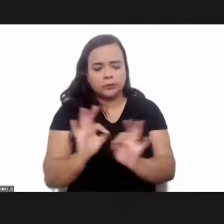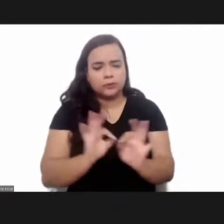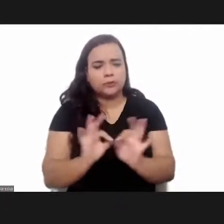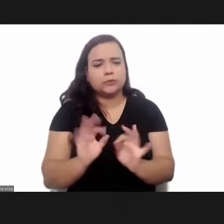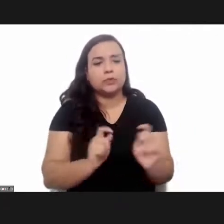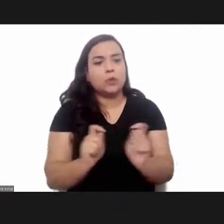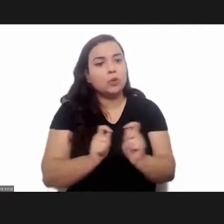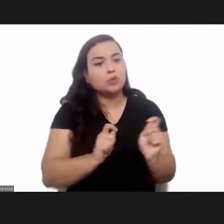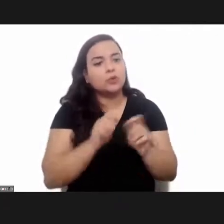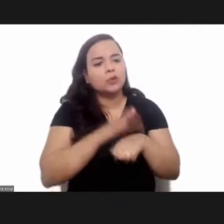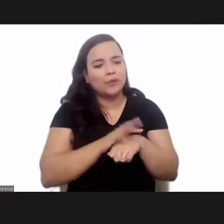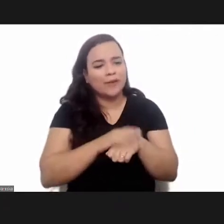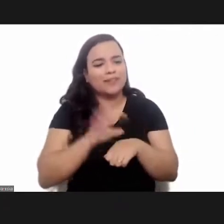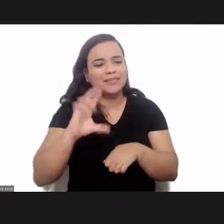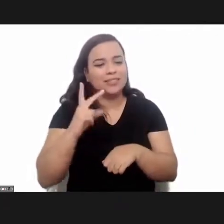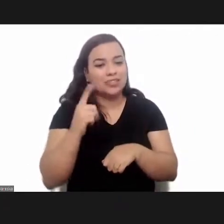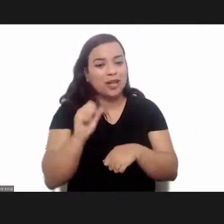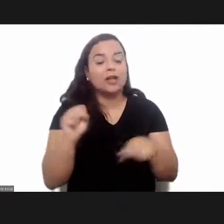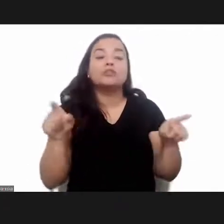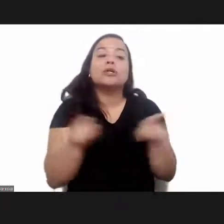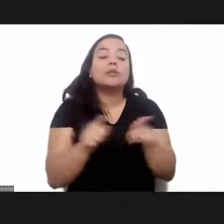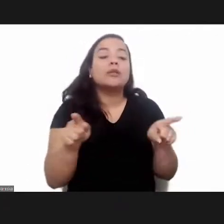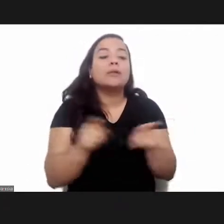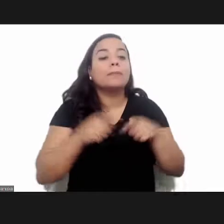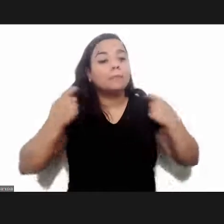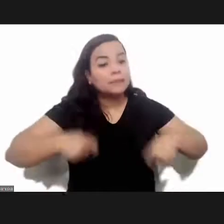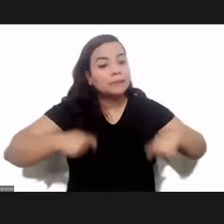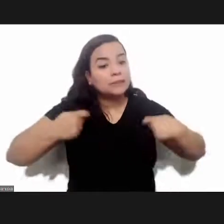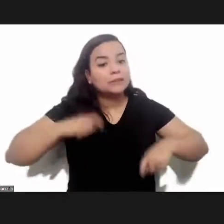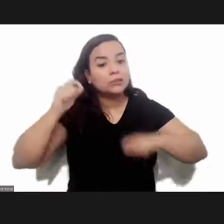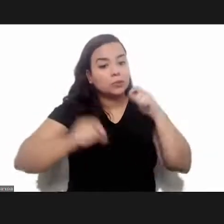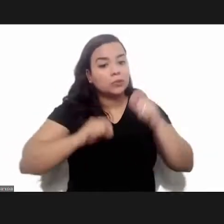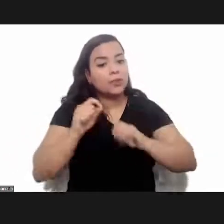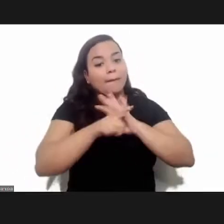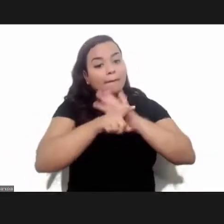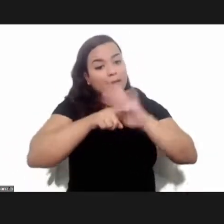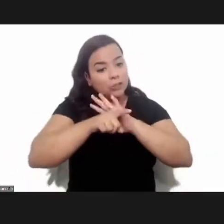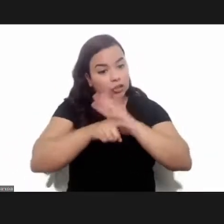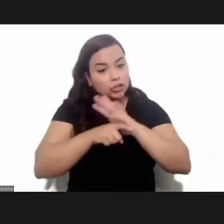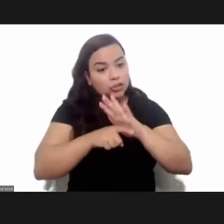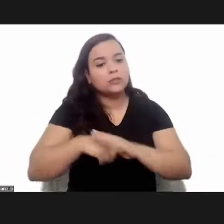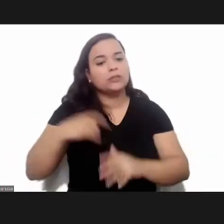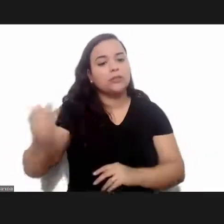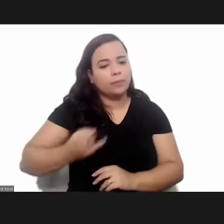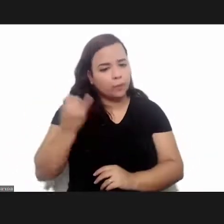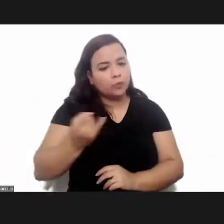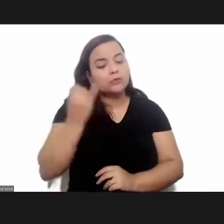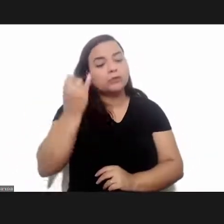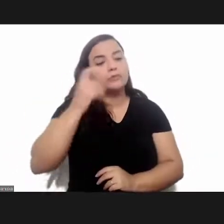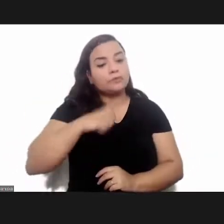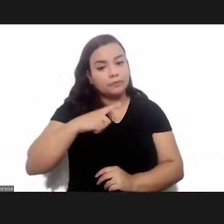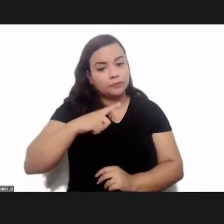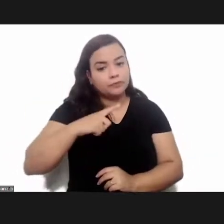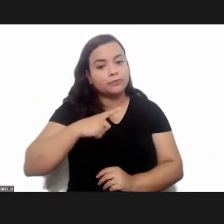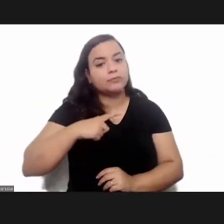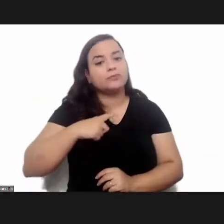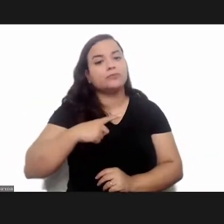or control of chagas disease but it's essential for us to to have basic research